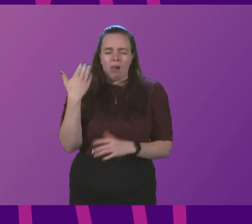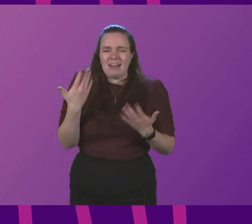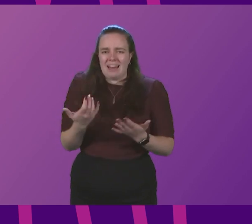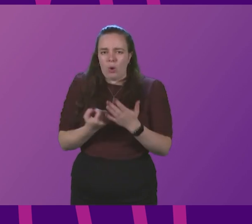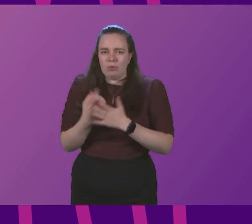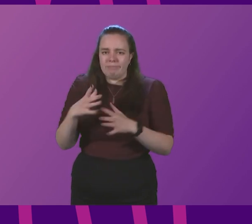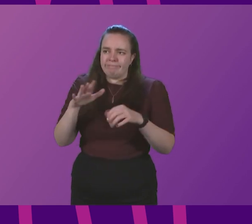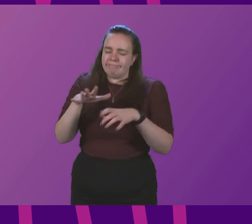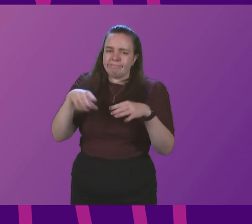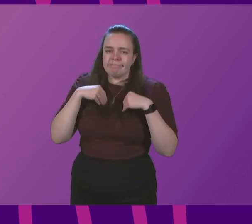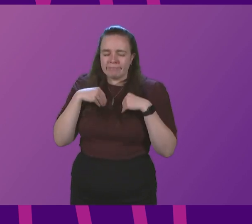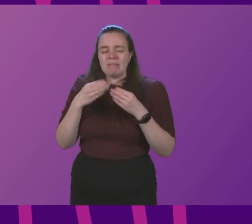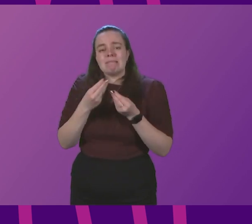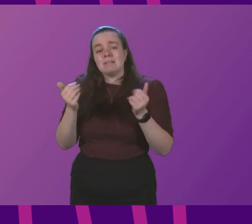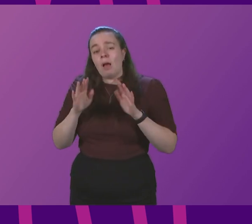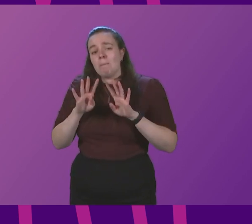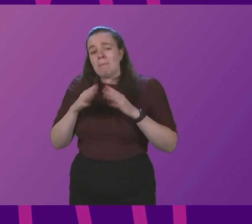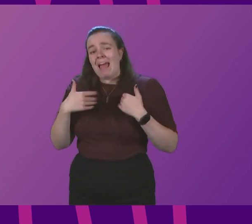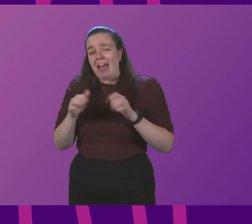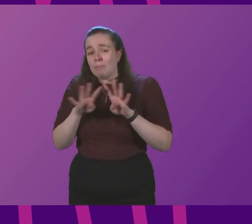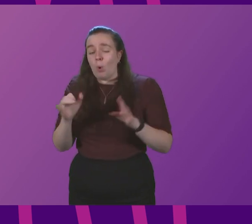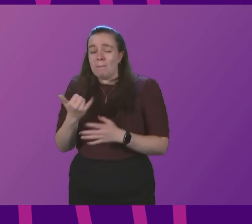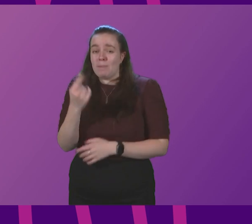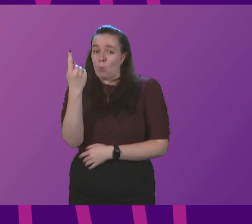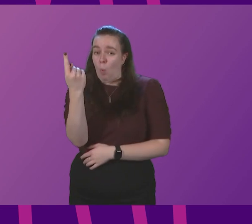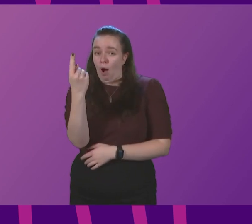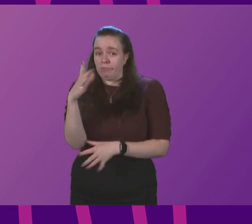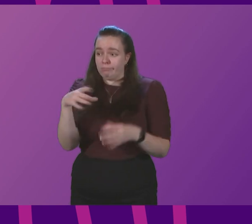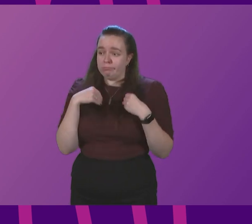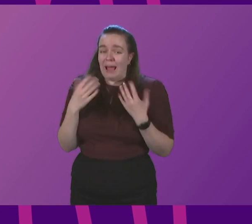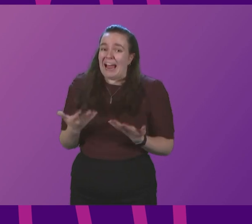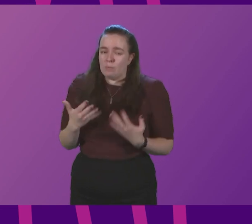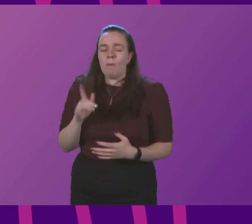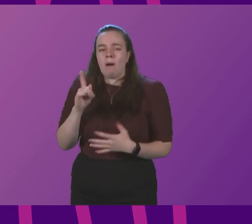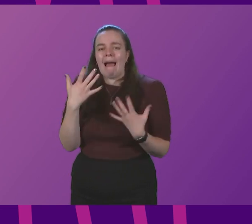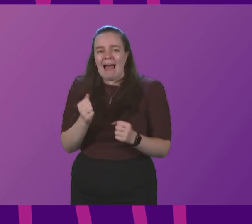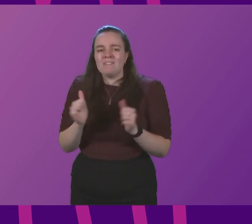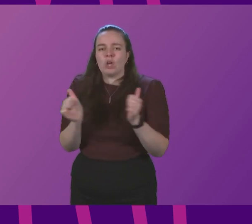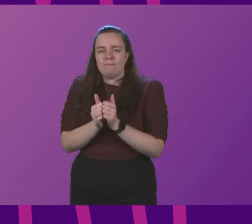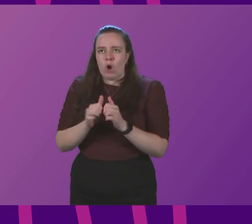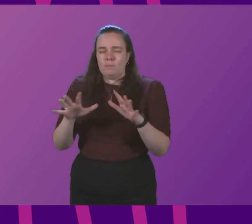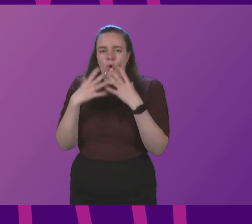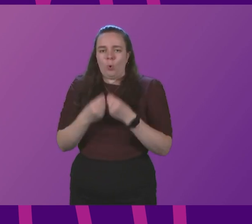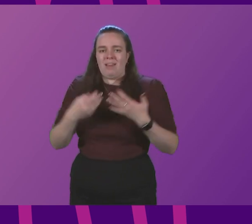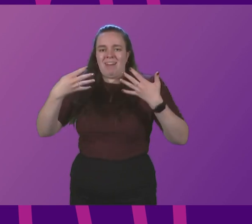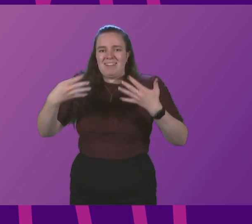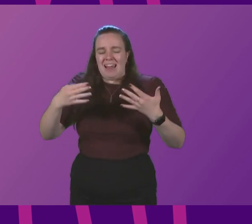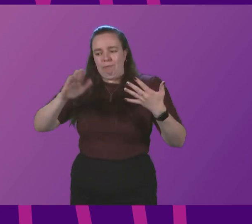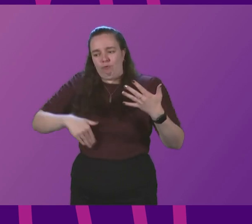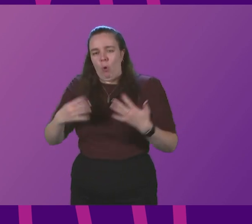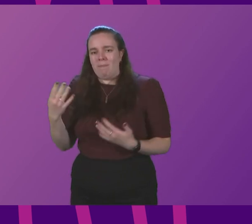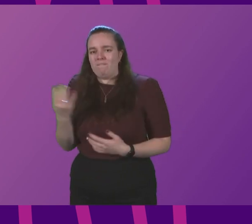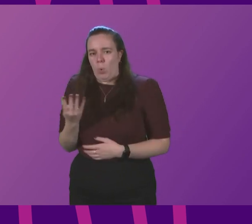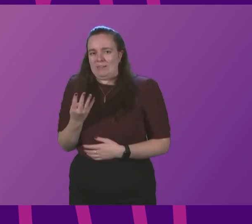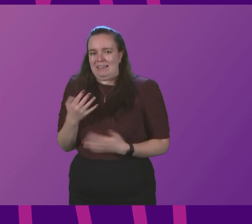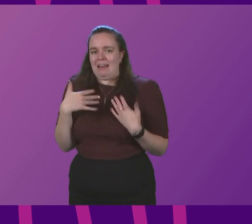cases, in some health board areas this may only be a single case at this stage, but we have confirmed cases in nine out of 14 health board areas.